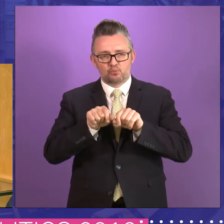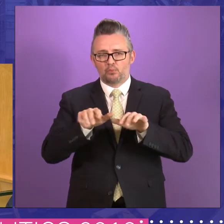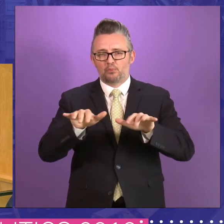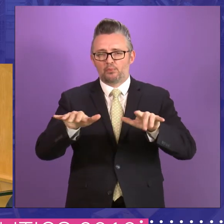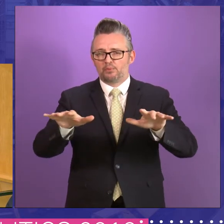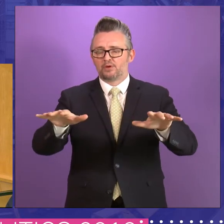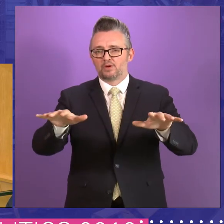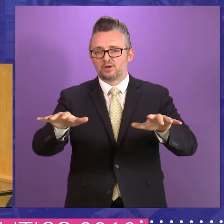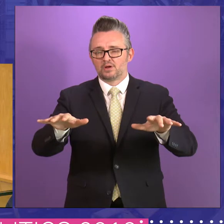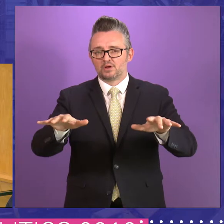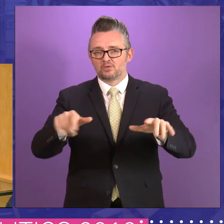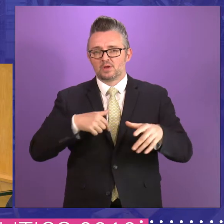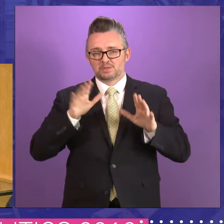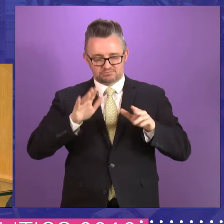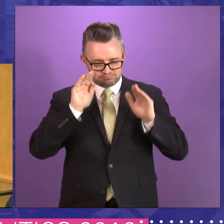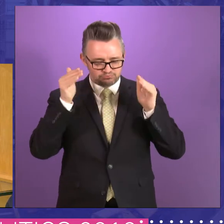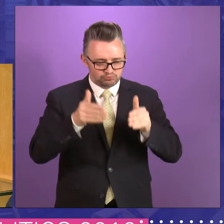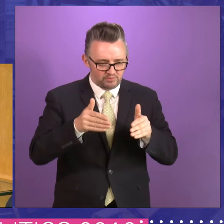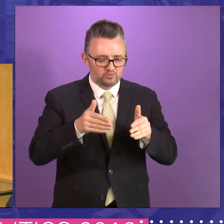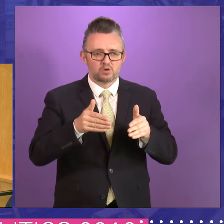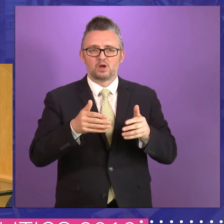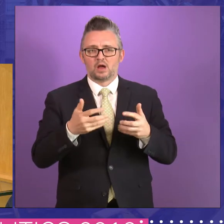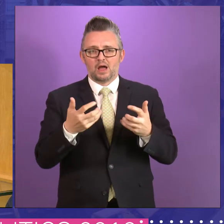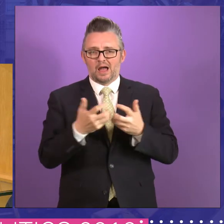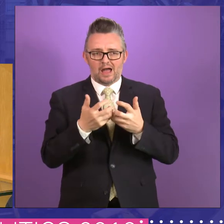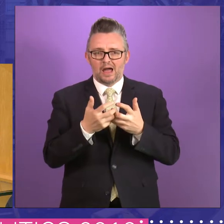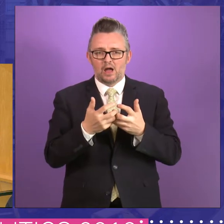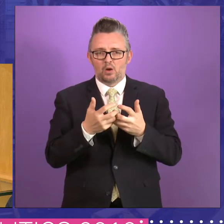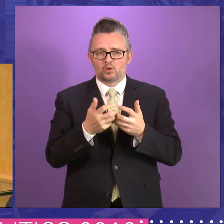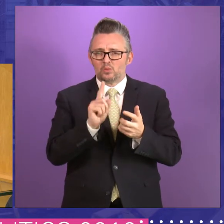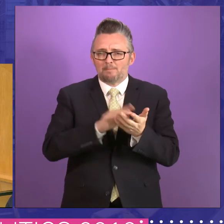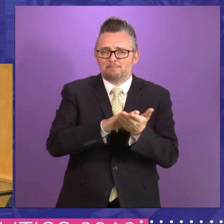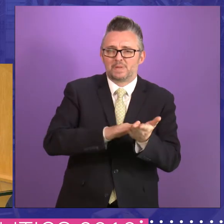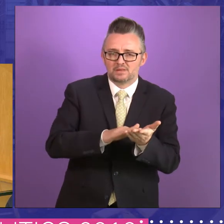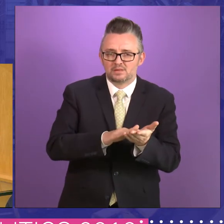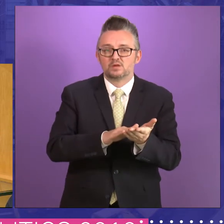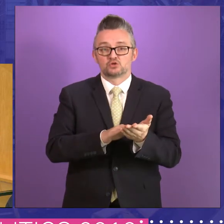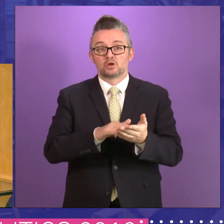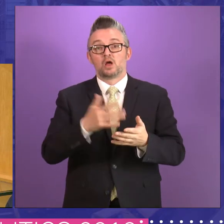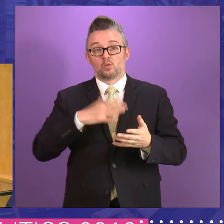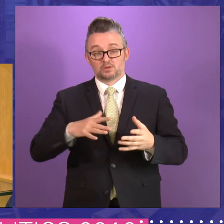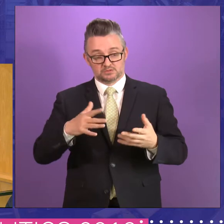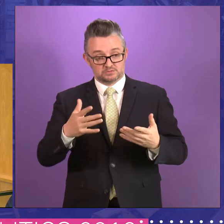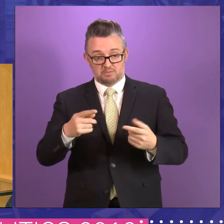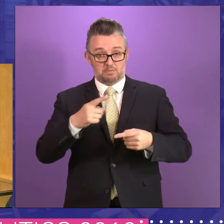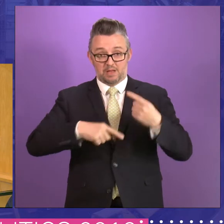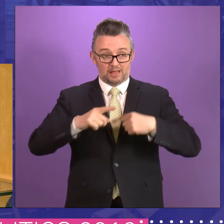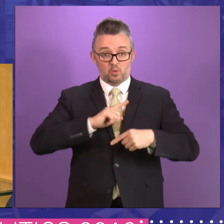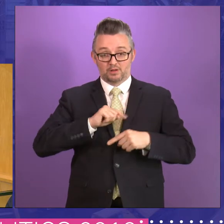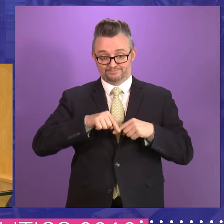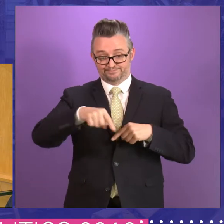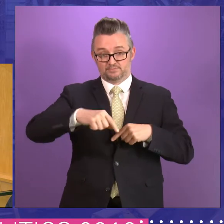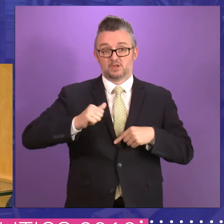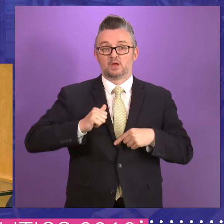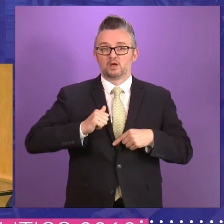have to, we have to put it into that type of context. And I think for me, I am unsure how we put all of this back together. We're about to have a European